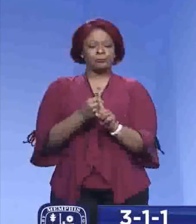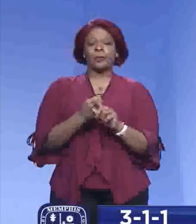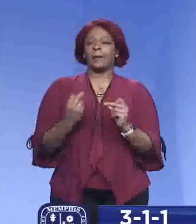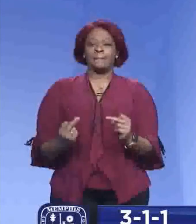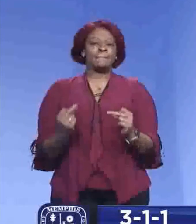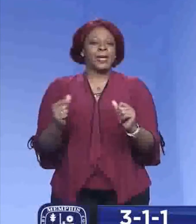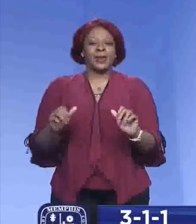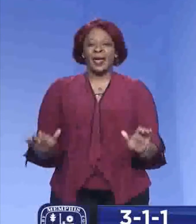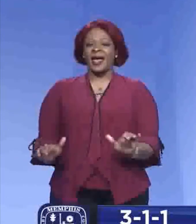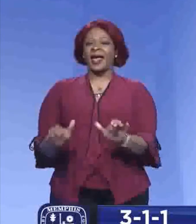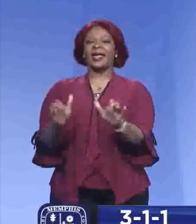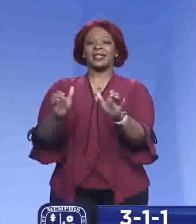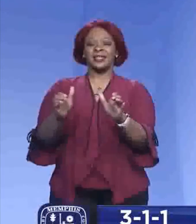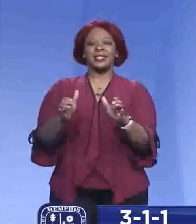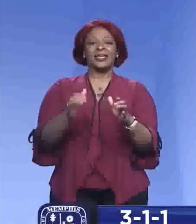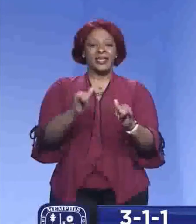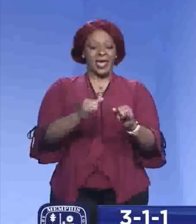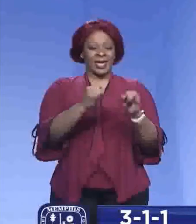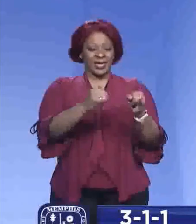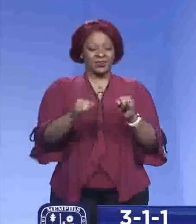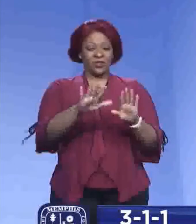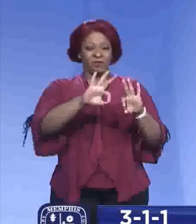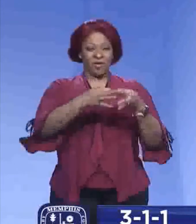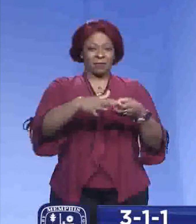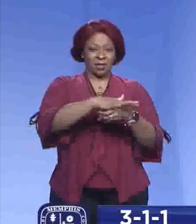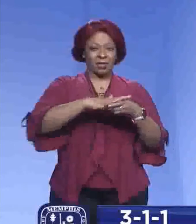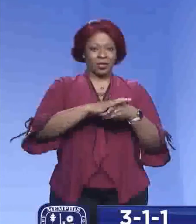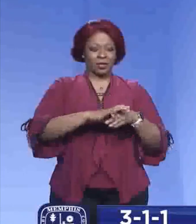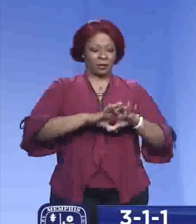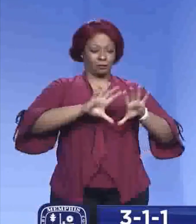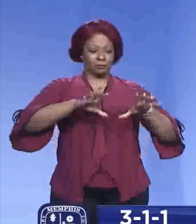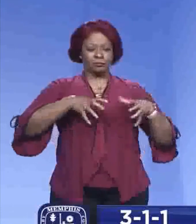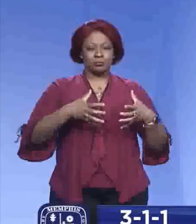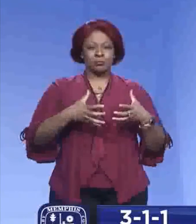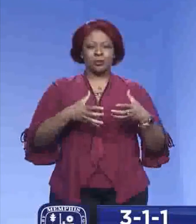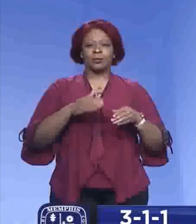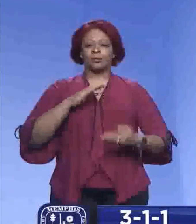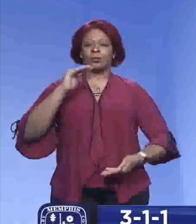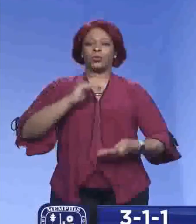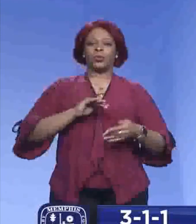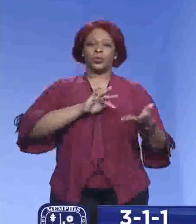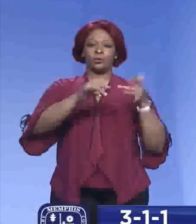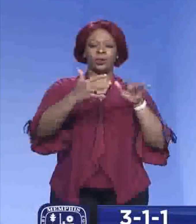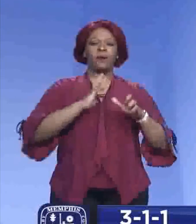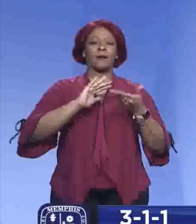immediate action at the individual and family level to reduce spread of that variant in our community.